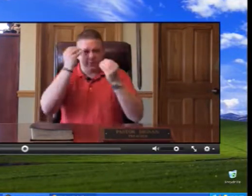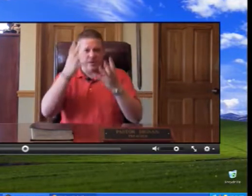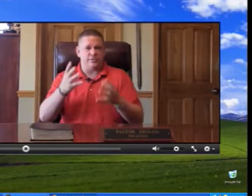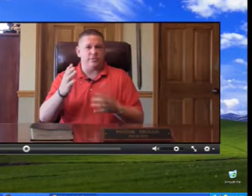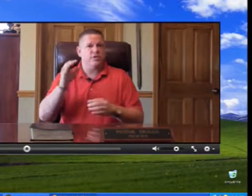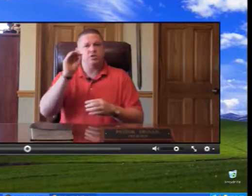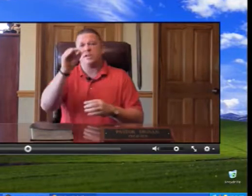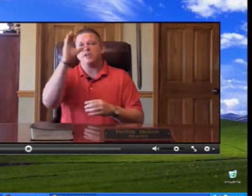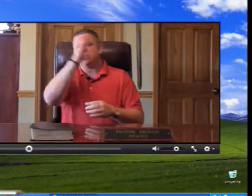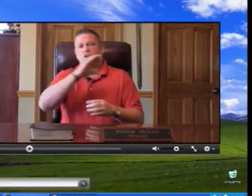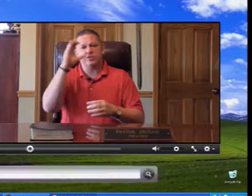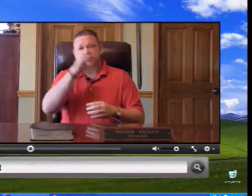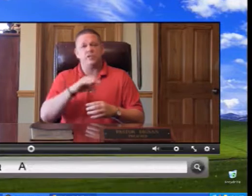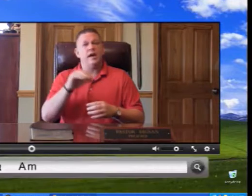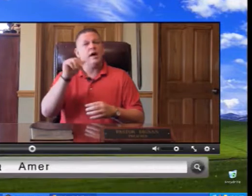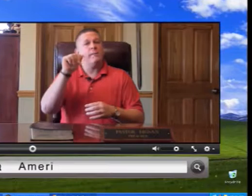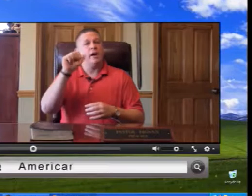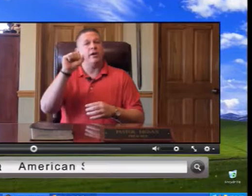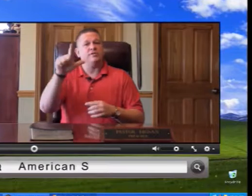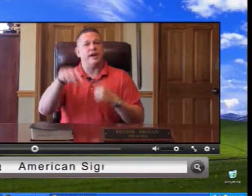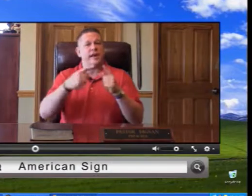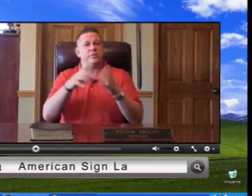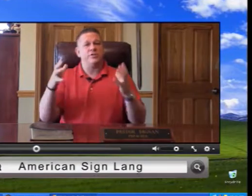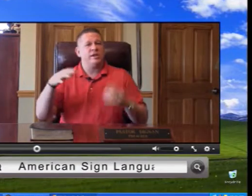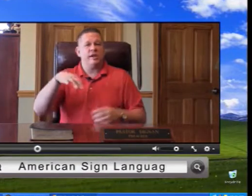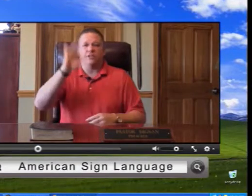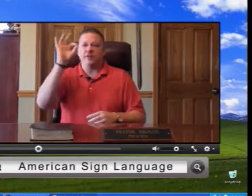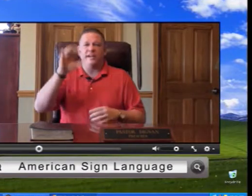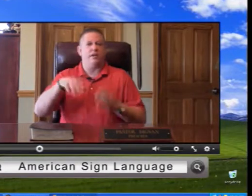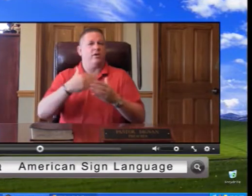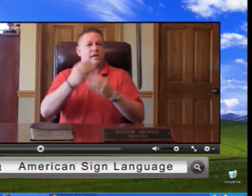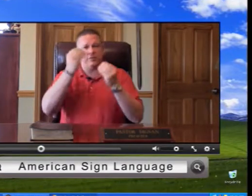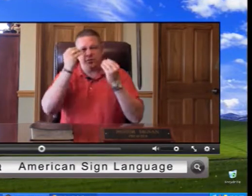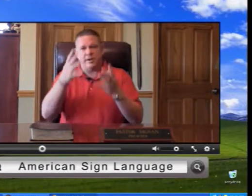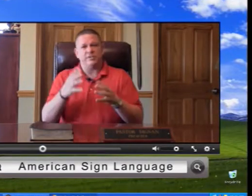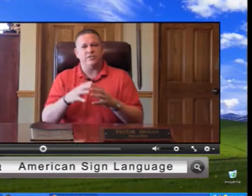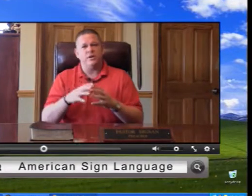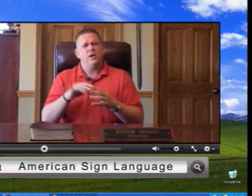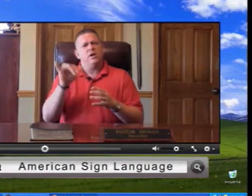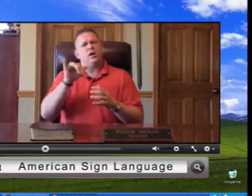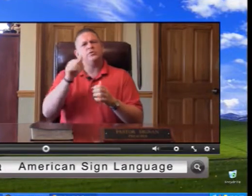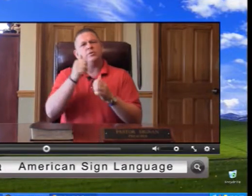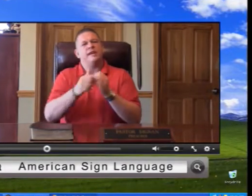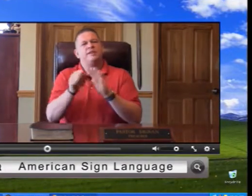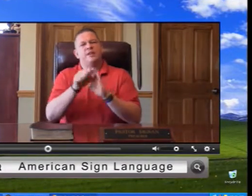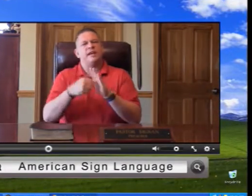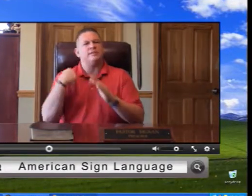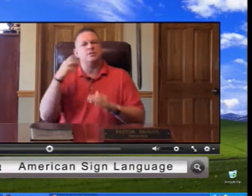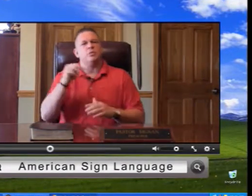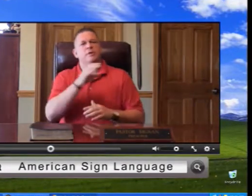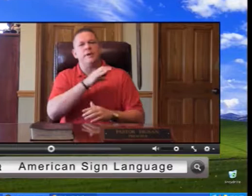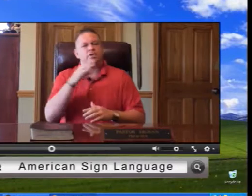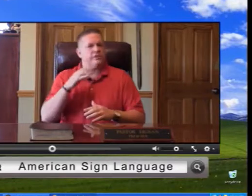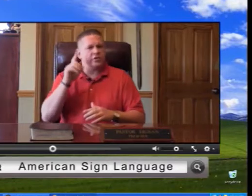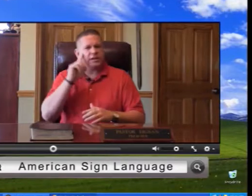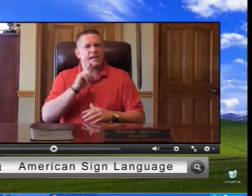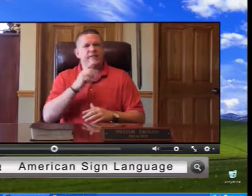information. Just hit in your search engine, American Sign Language, and you'll find out all kinds of information. Also, each state has its own commission for the deaf